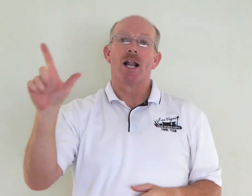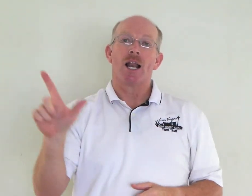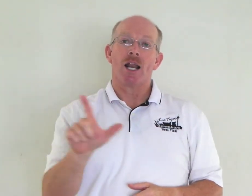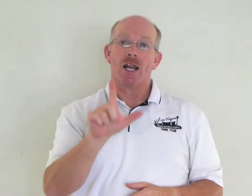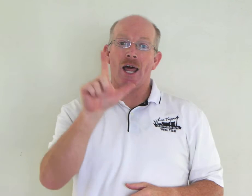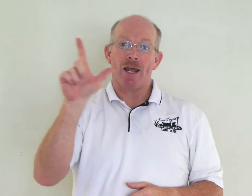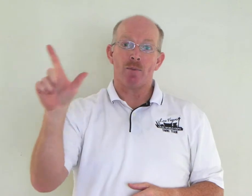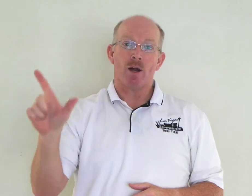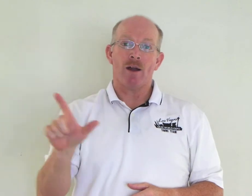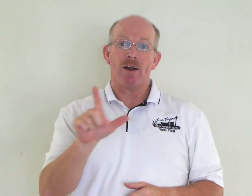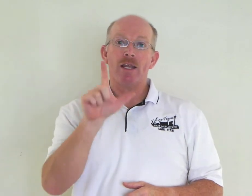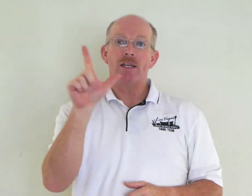Library.